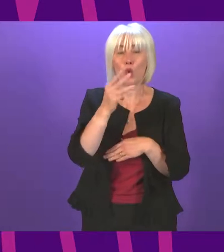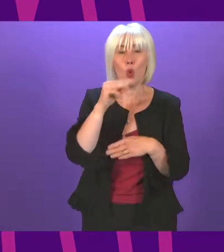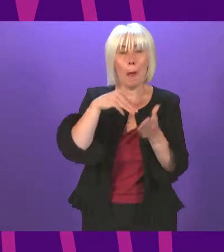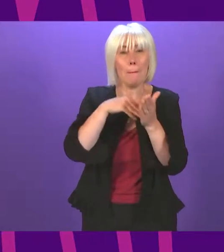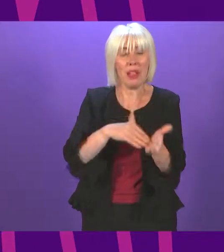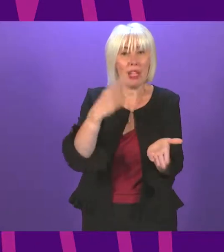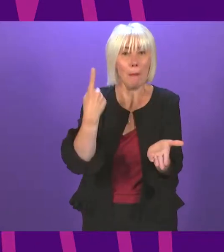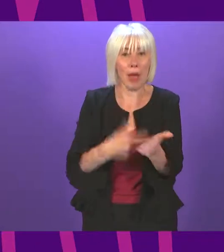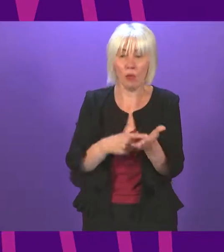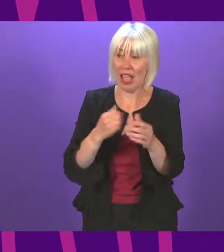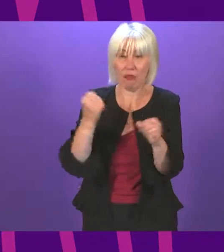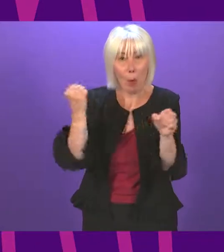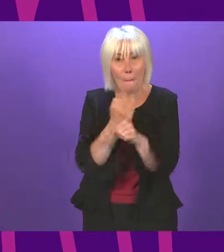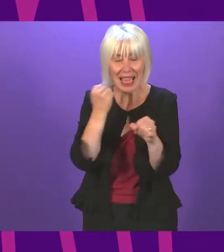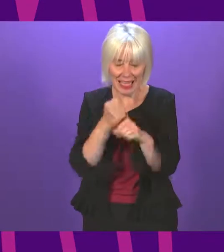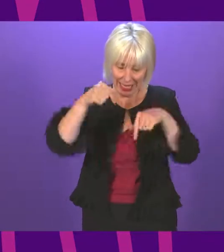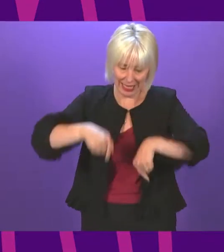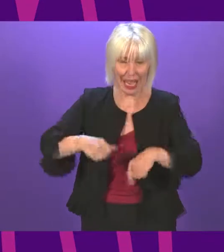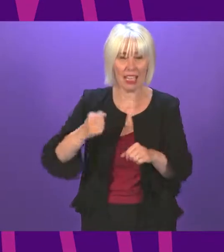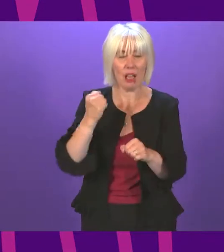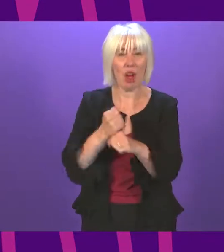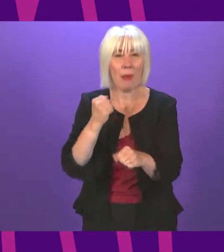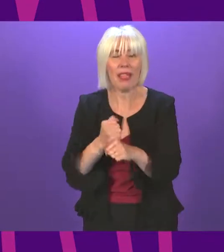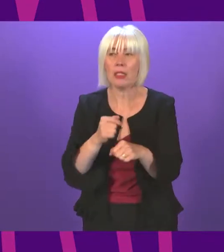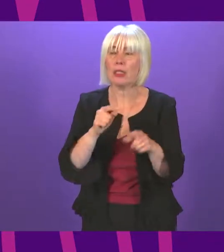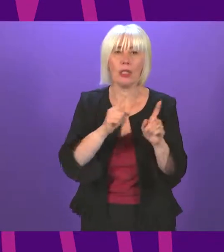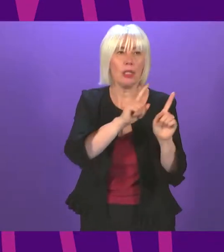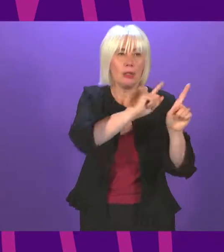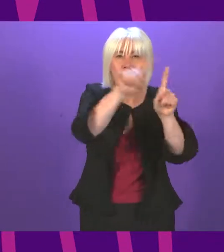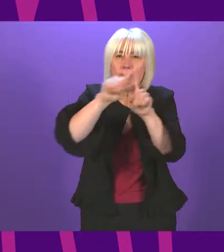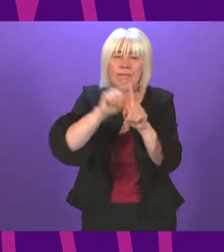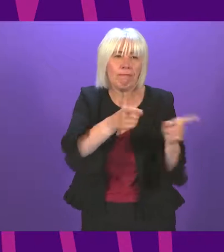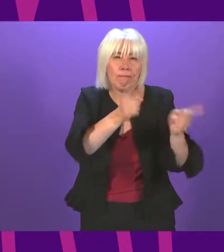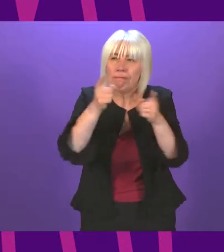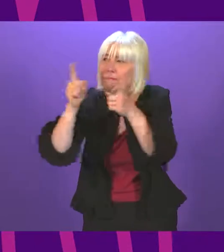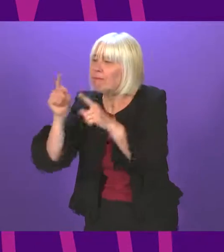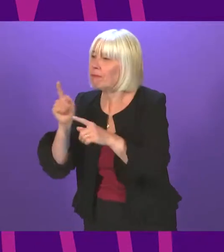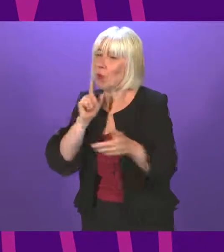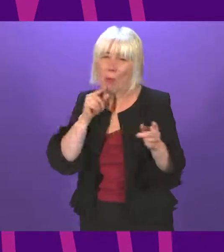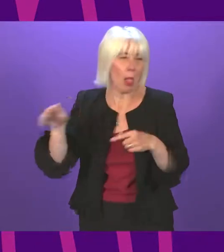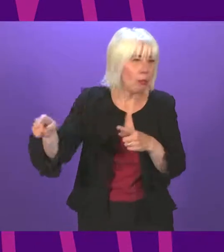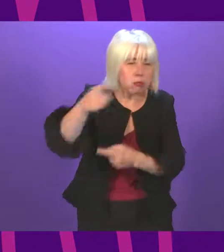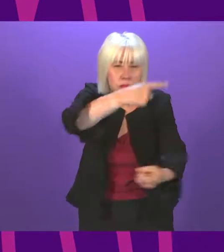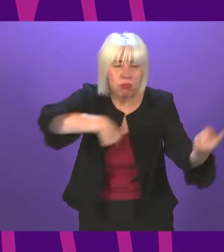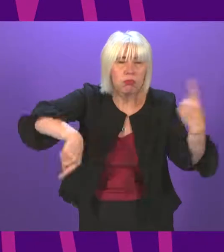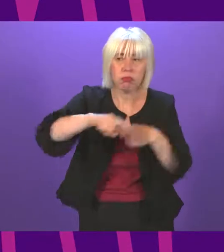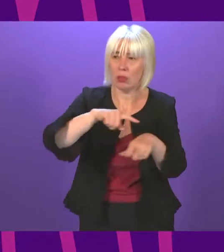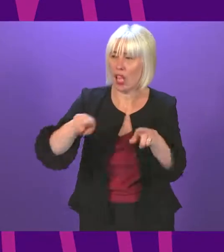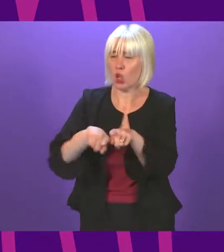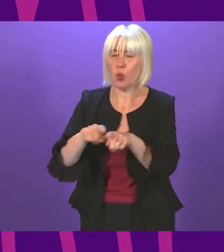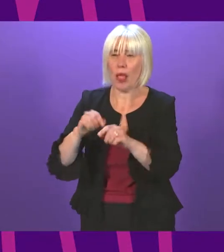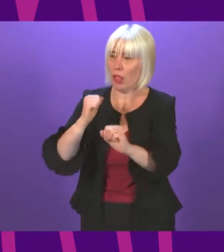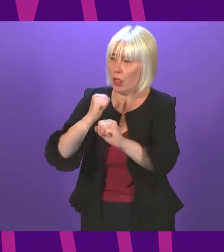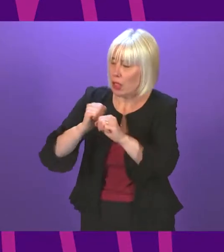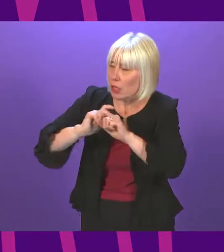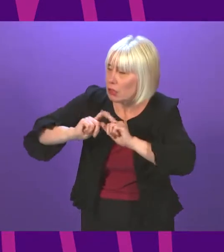set to be spent on maintaining the government and the ranks of special advisers that it employs, not to mention all those hundreds of press officers too.